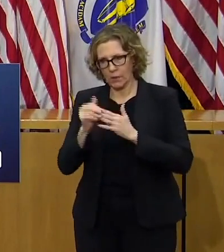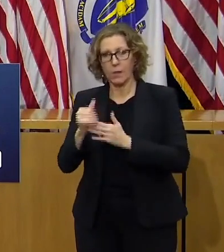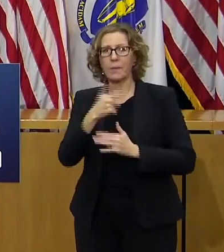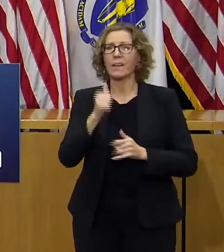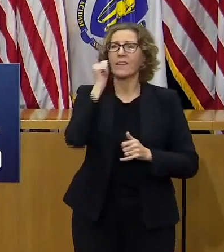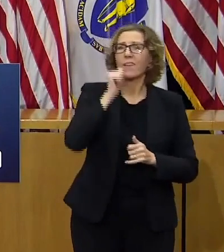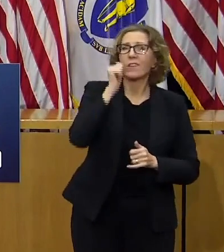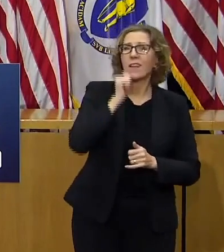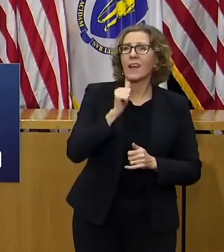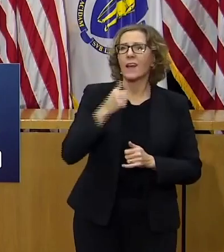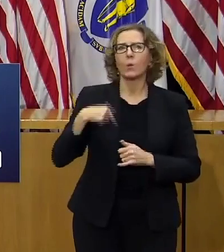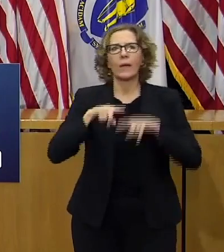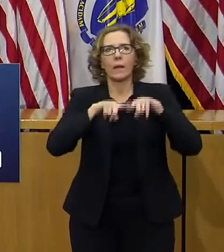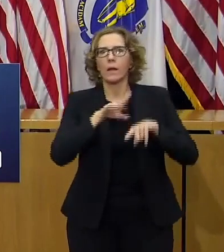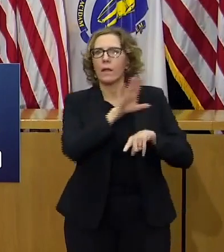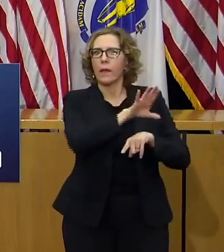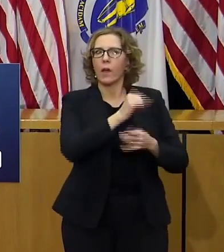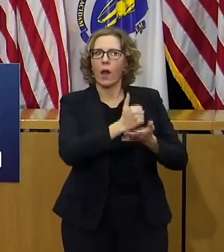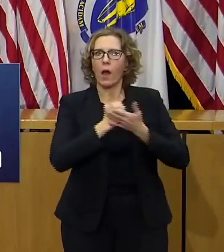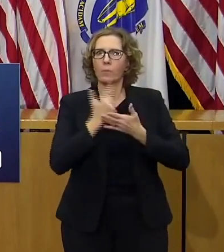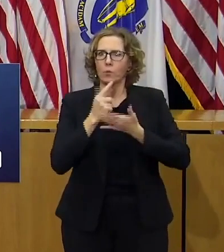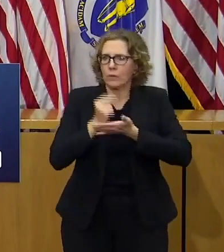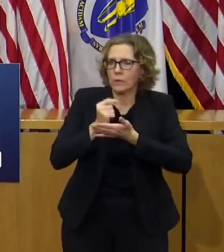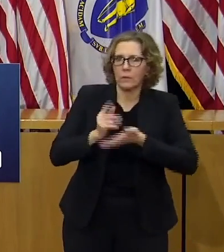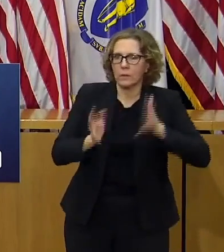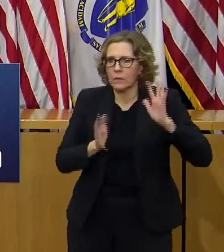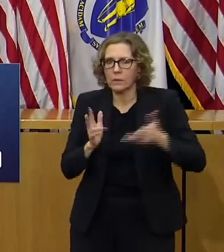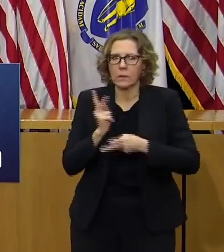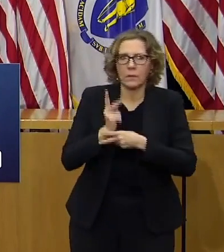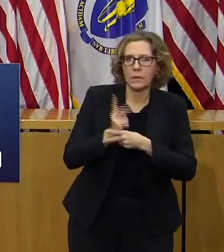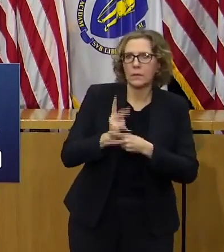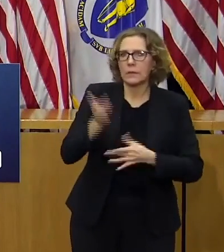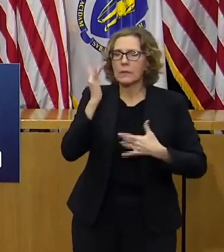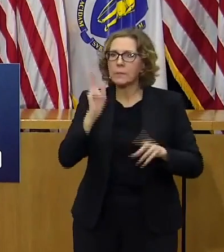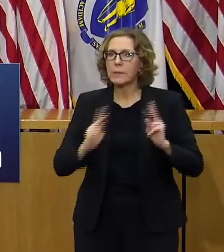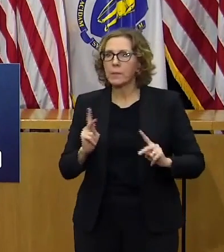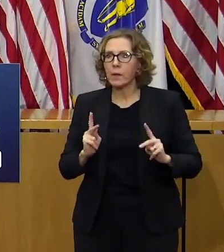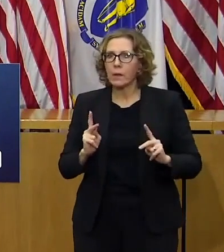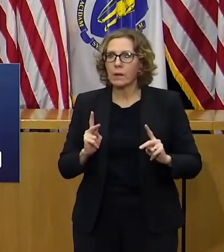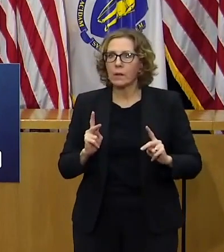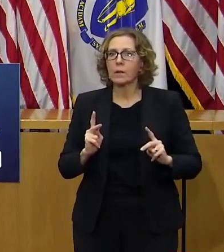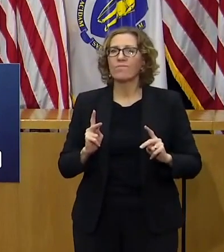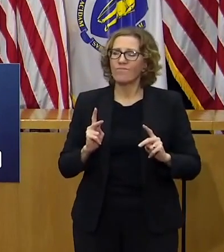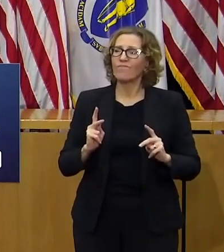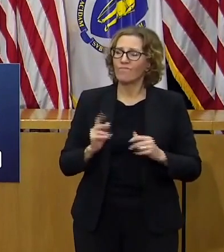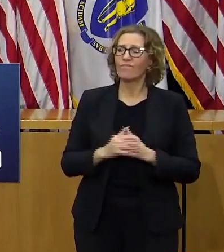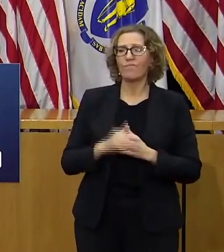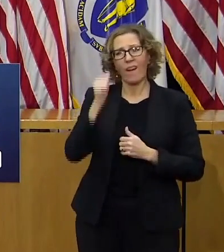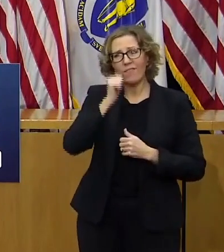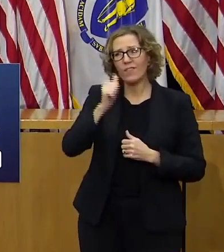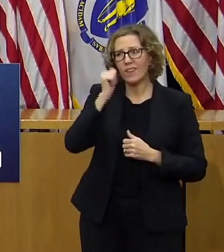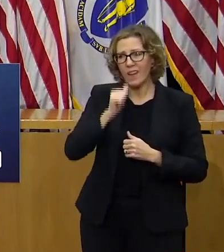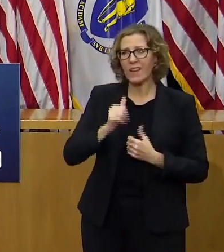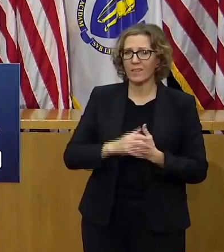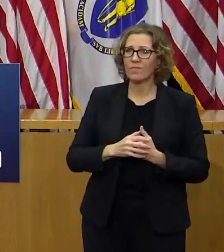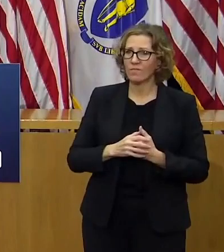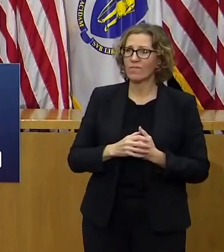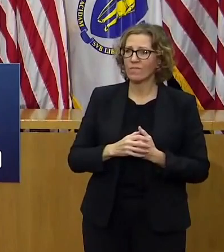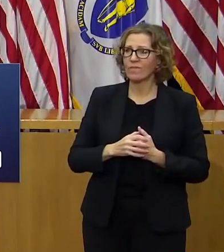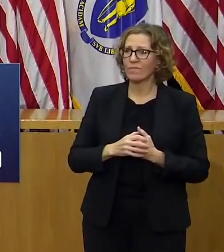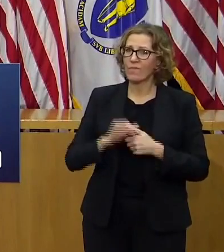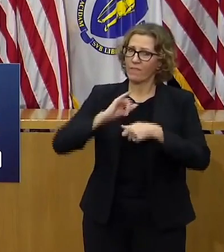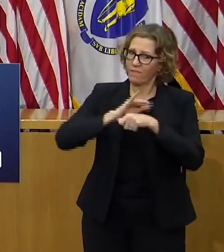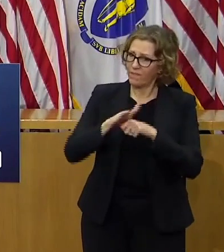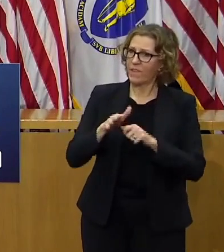we all rely on to make up for the fact that every single day there are people for whom this